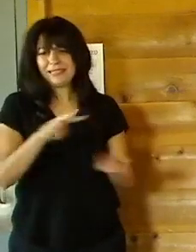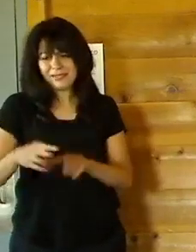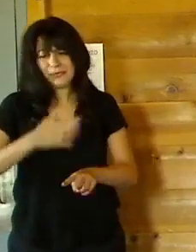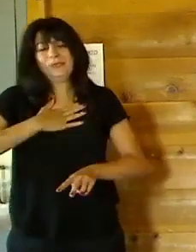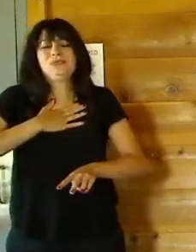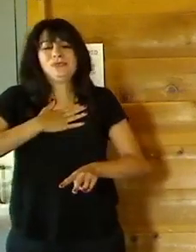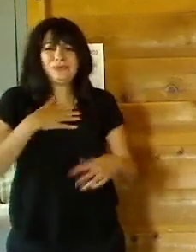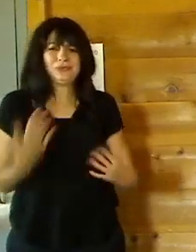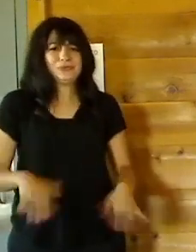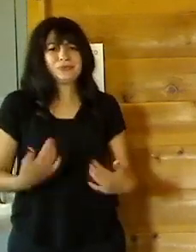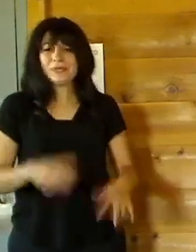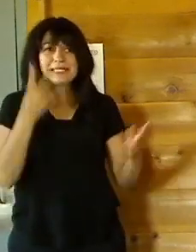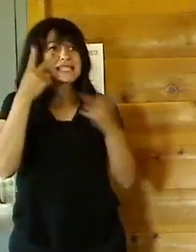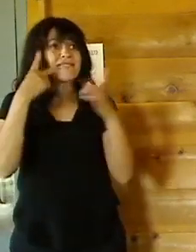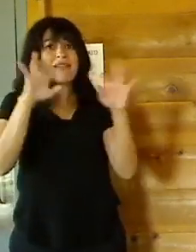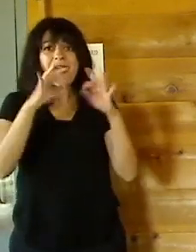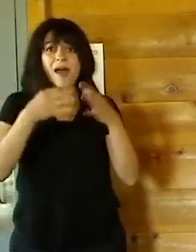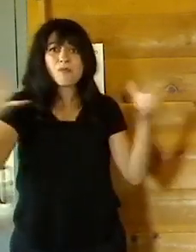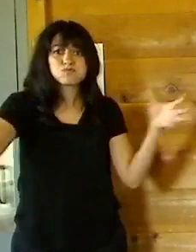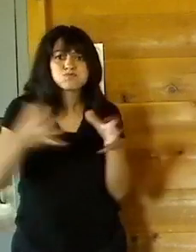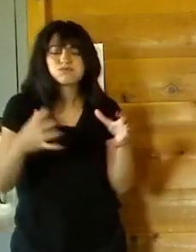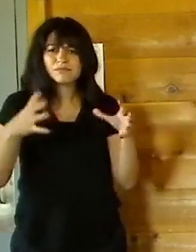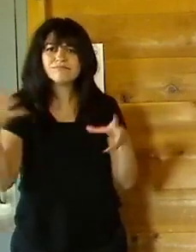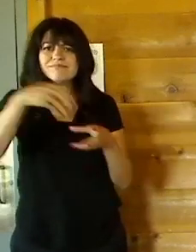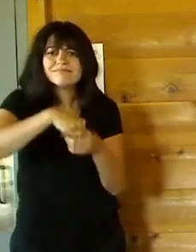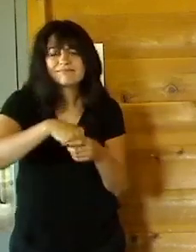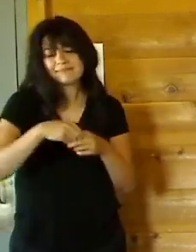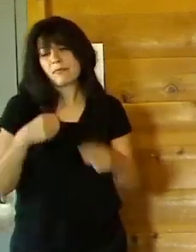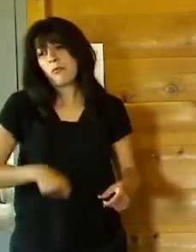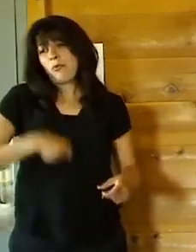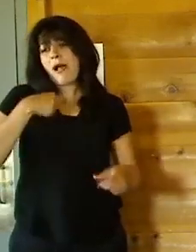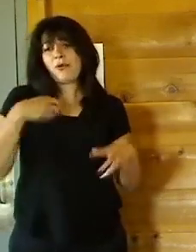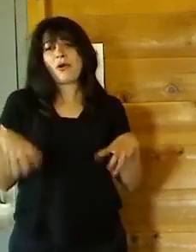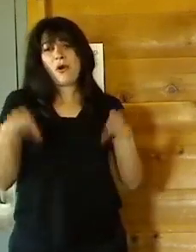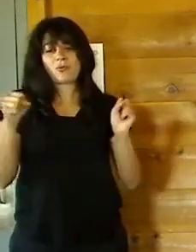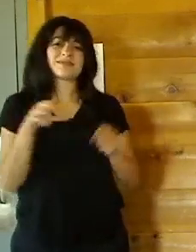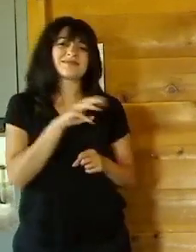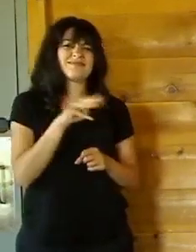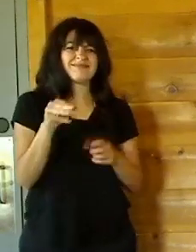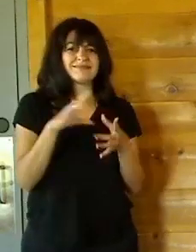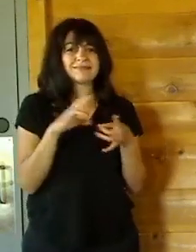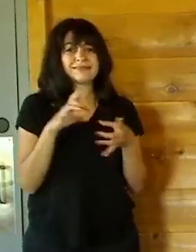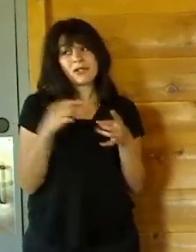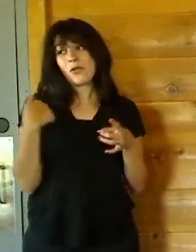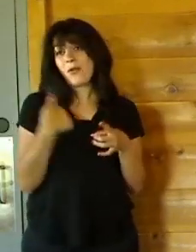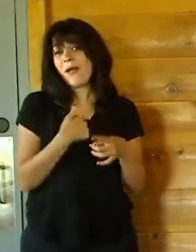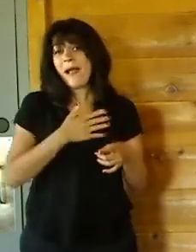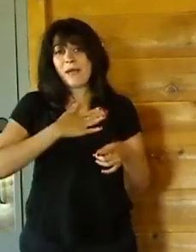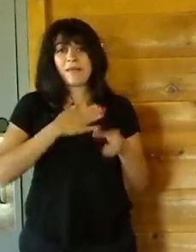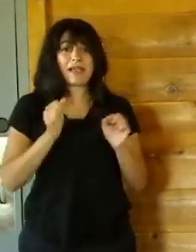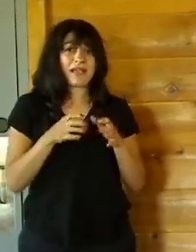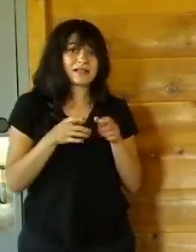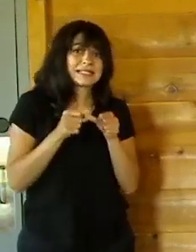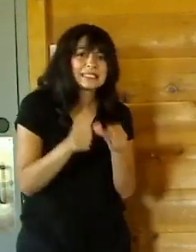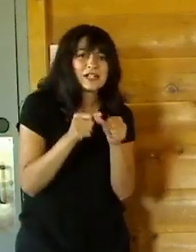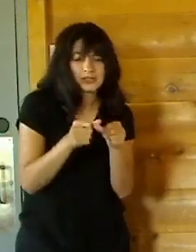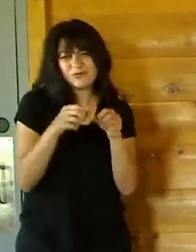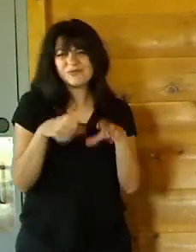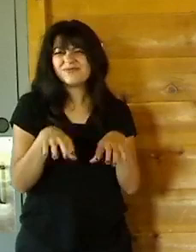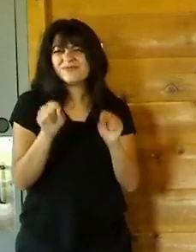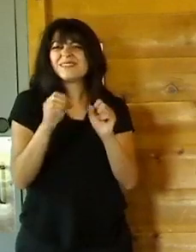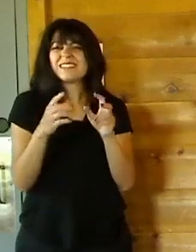family activity, and we're just proud to have it here. Well, we're glad to continue the tradition and to restart it.